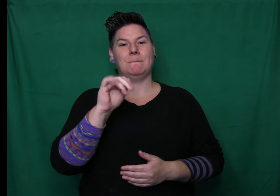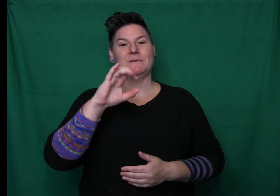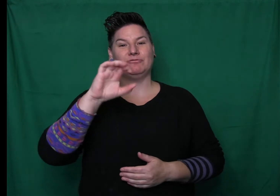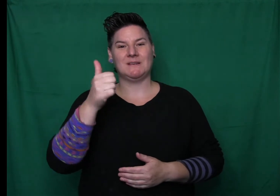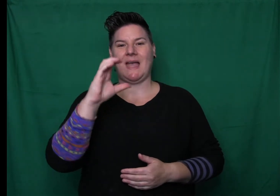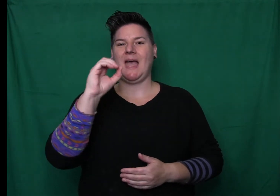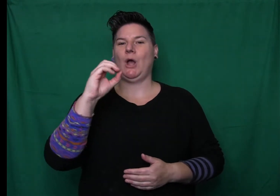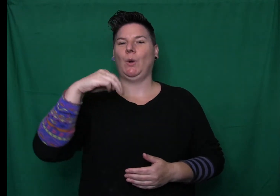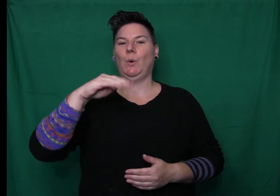Patricia Coombs.